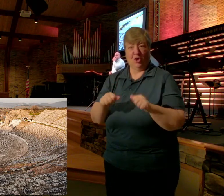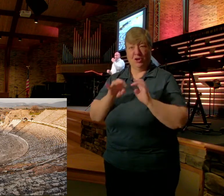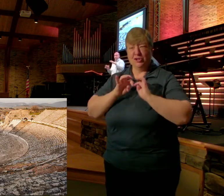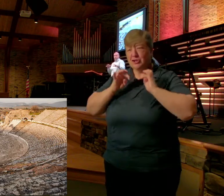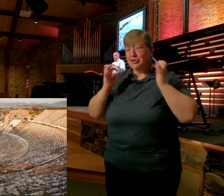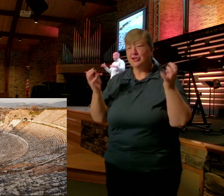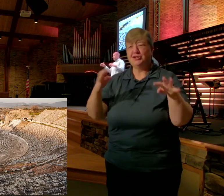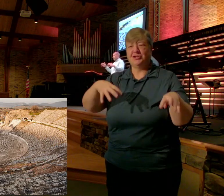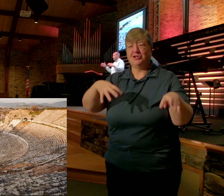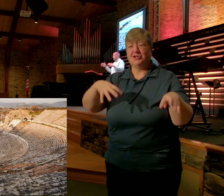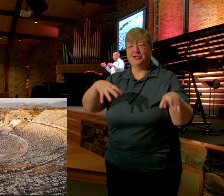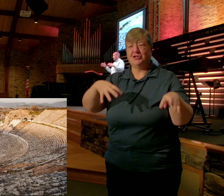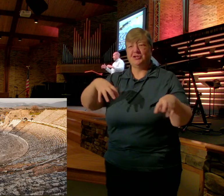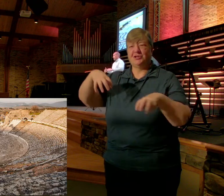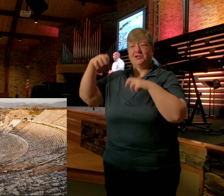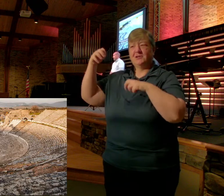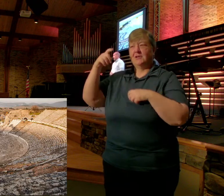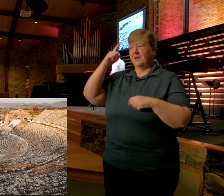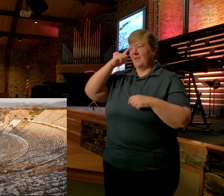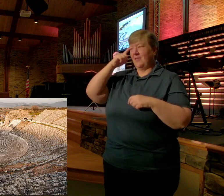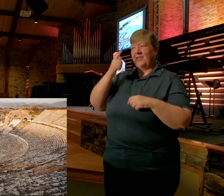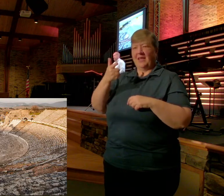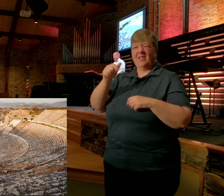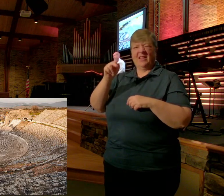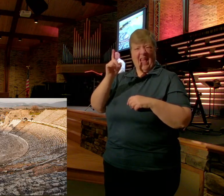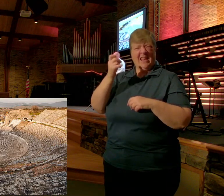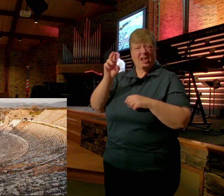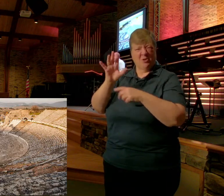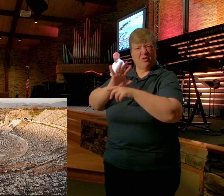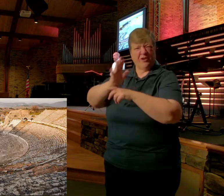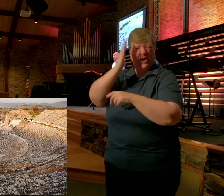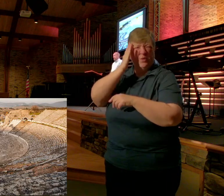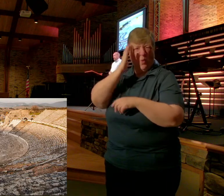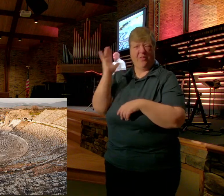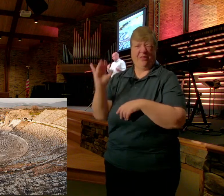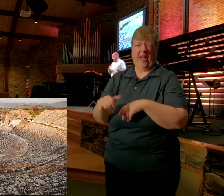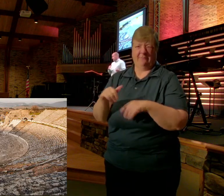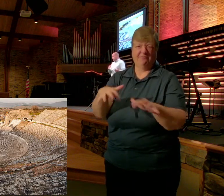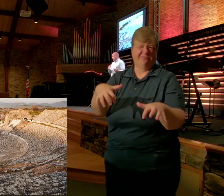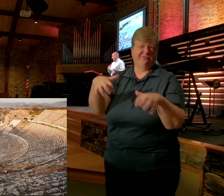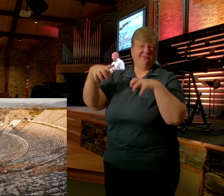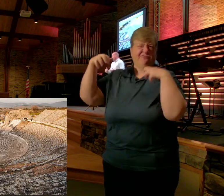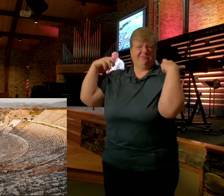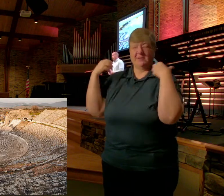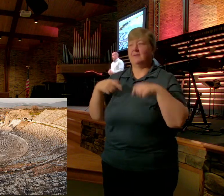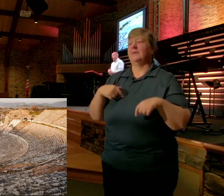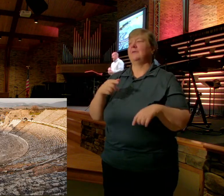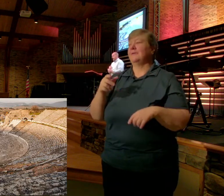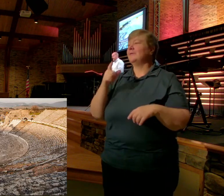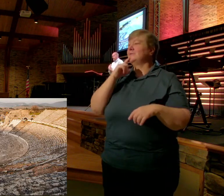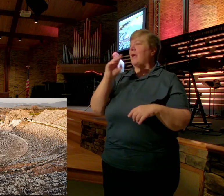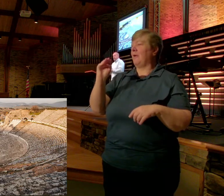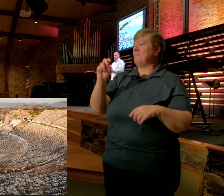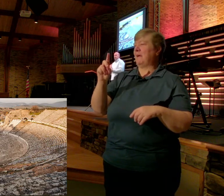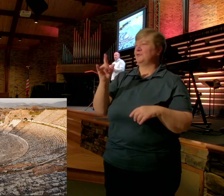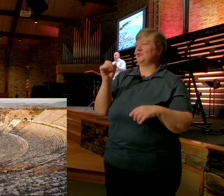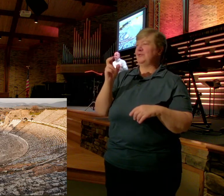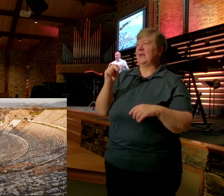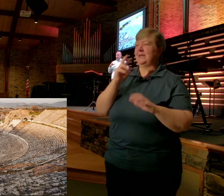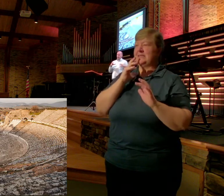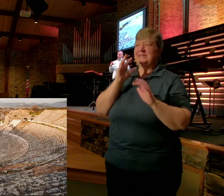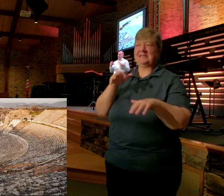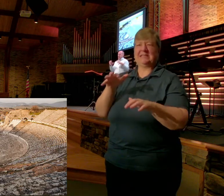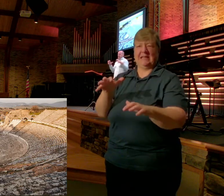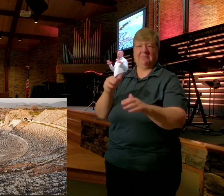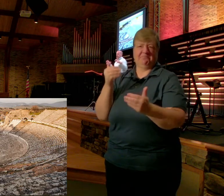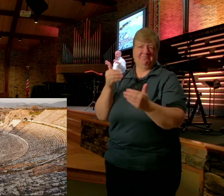Think Russell Crowe and Gladiator Okay? It was like that It was a port city on the Mediterranean Sea But it